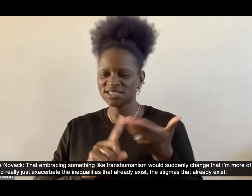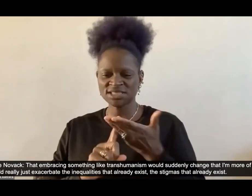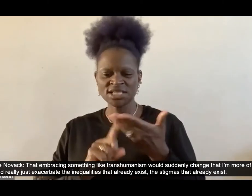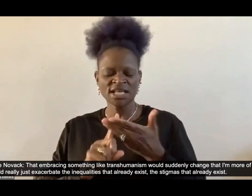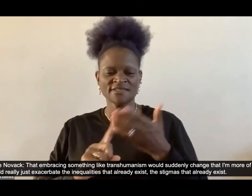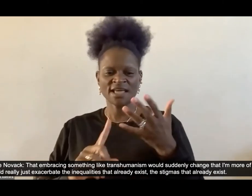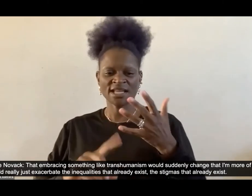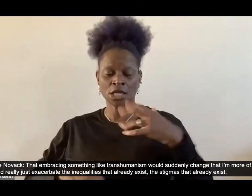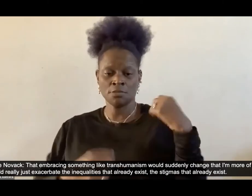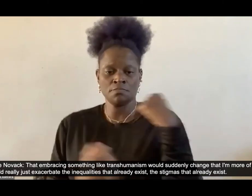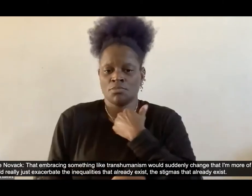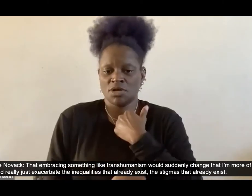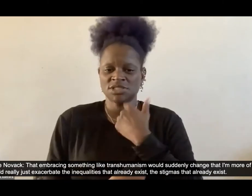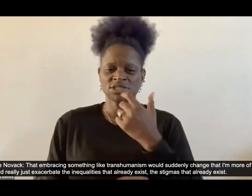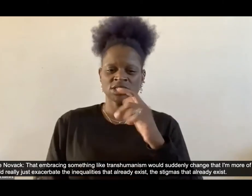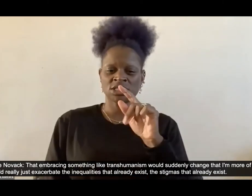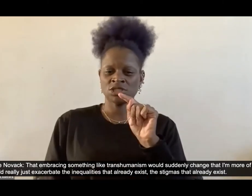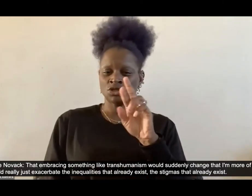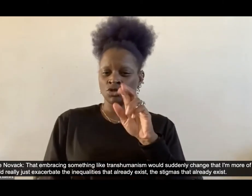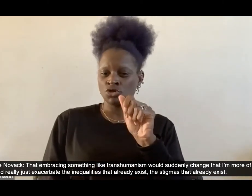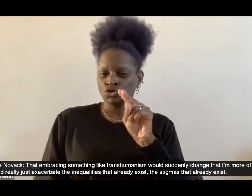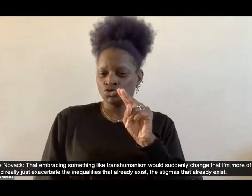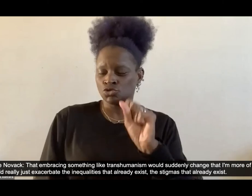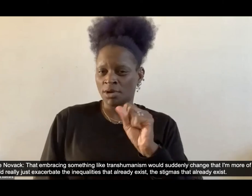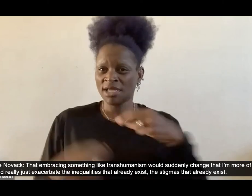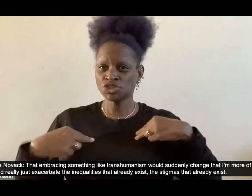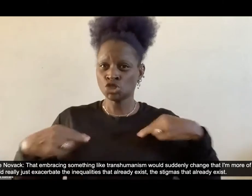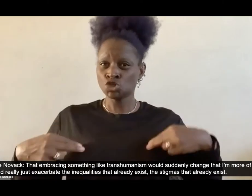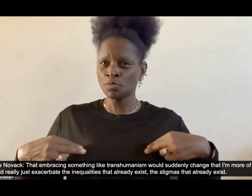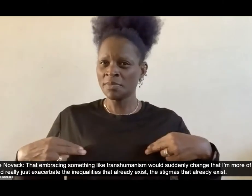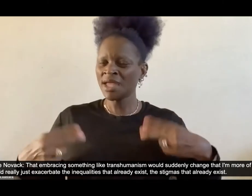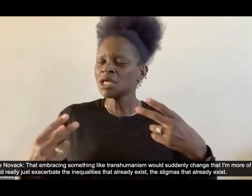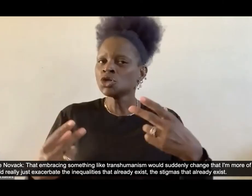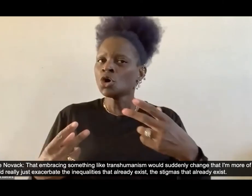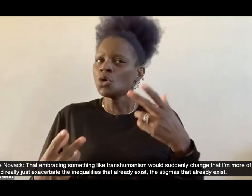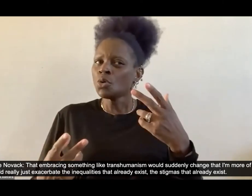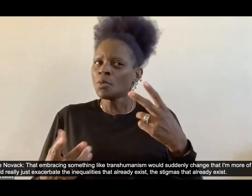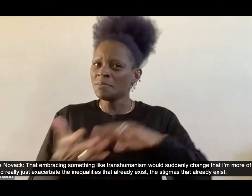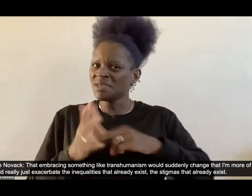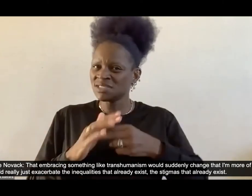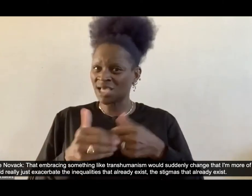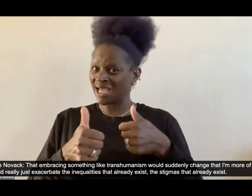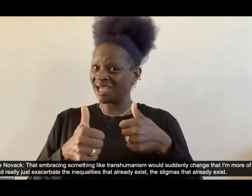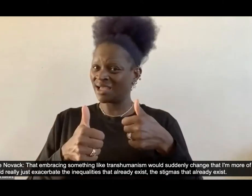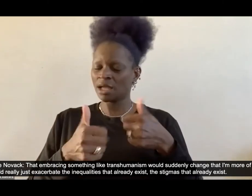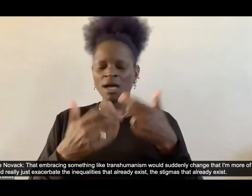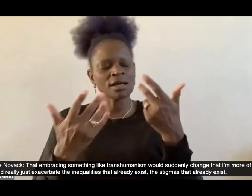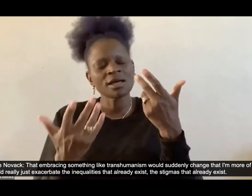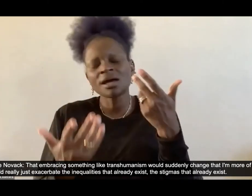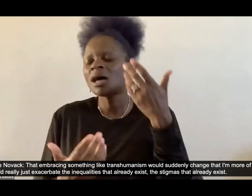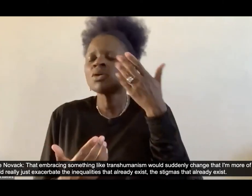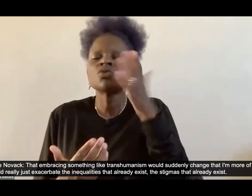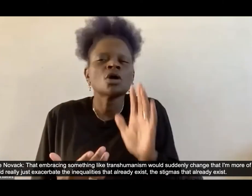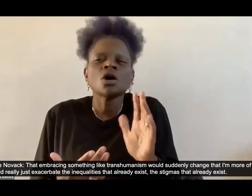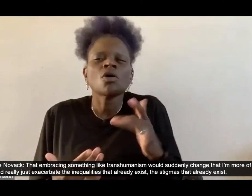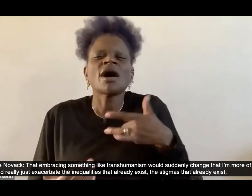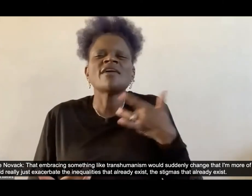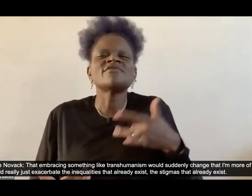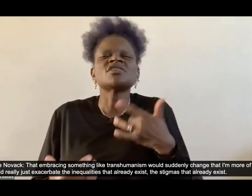something like transhumanism would suddenly change that um i'm more of of the mindset that it would really just exacerbate